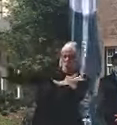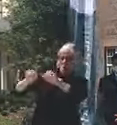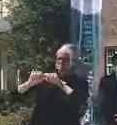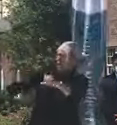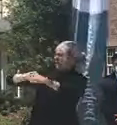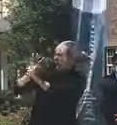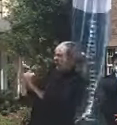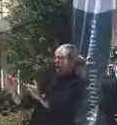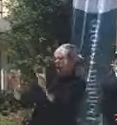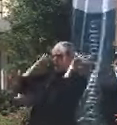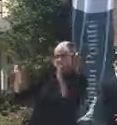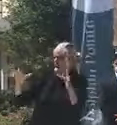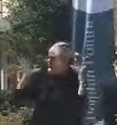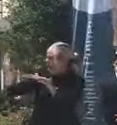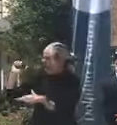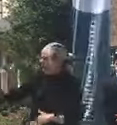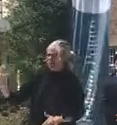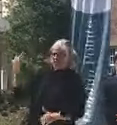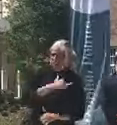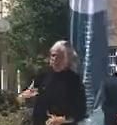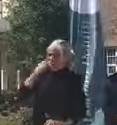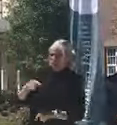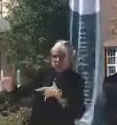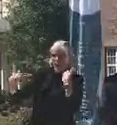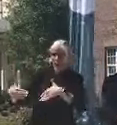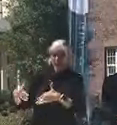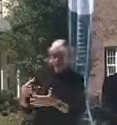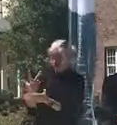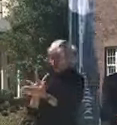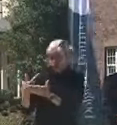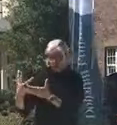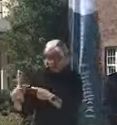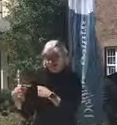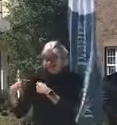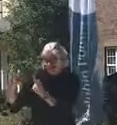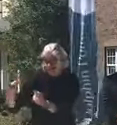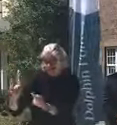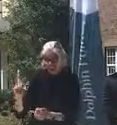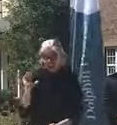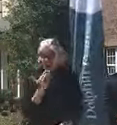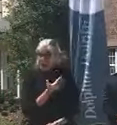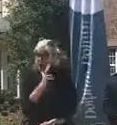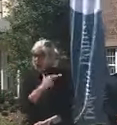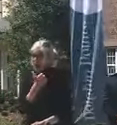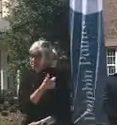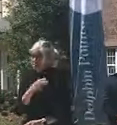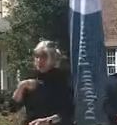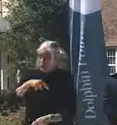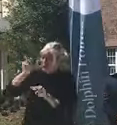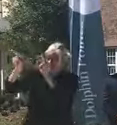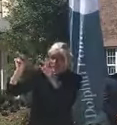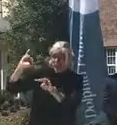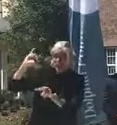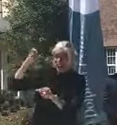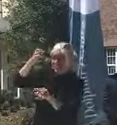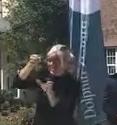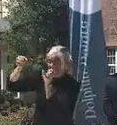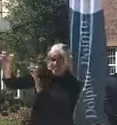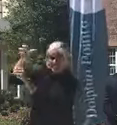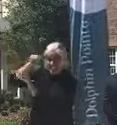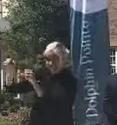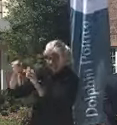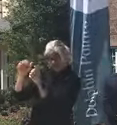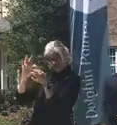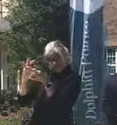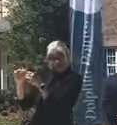Well, what's happened since then? So three weeks ago, the hospitalizations in Jacksonville related to coronavirus